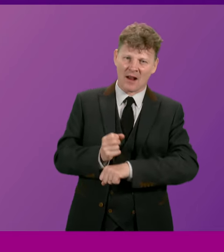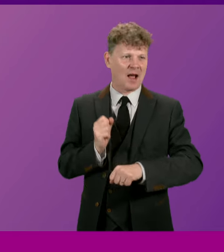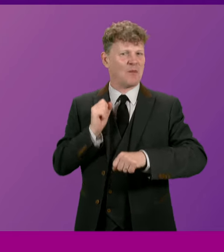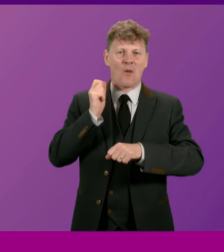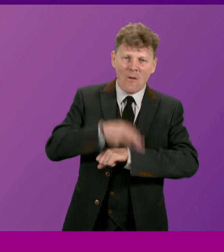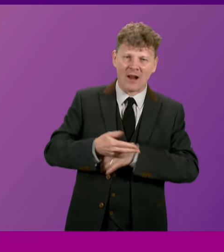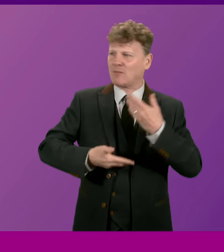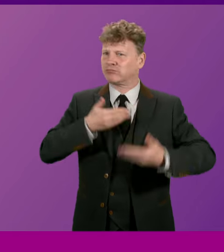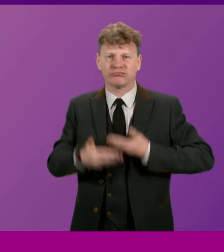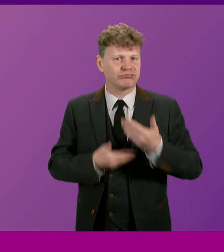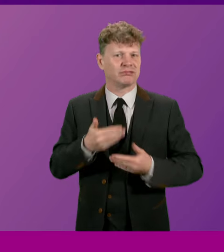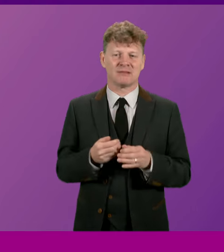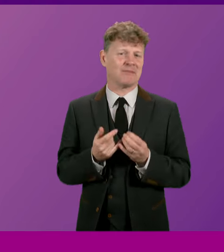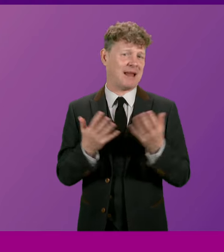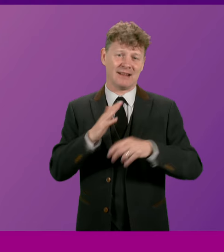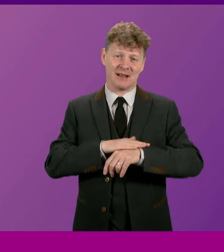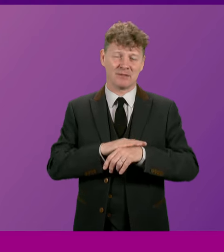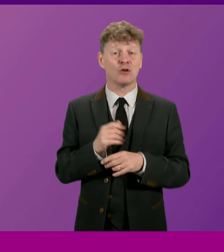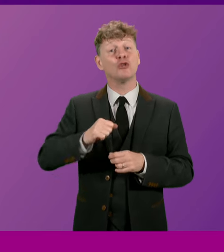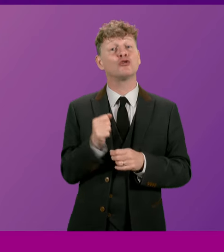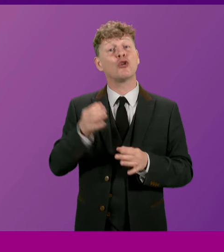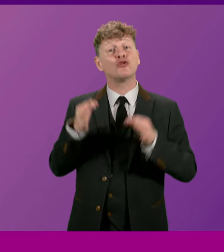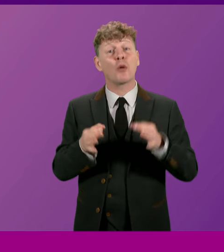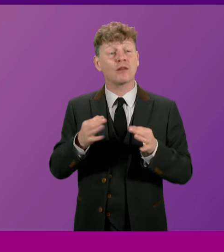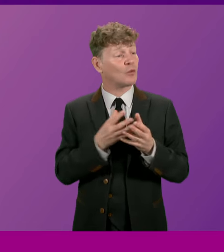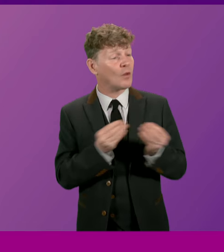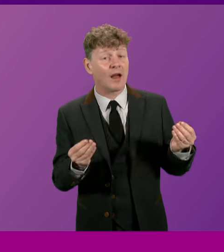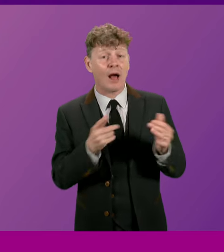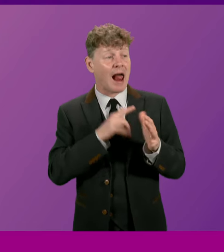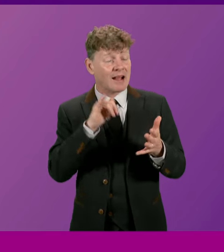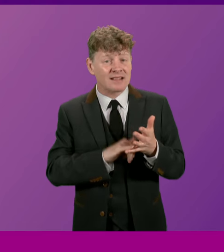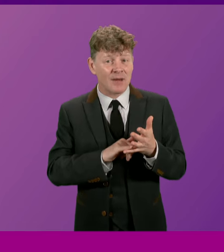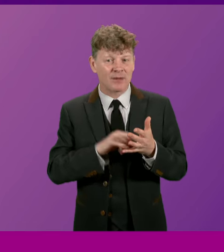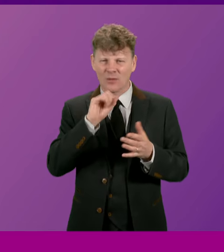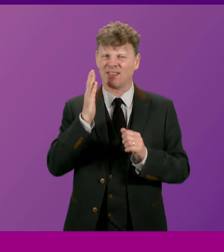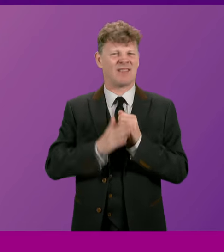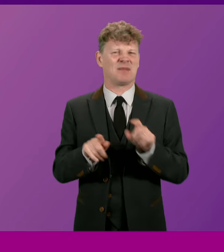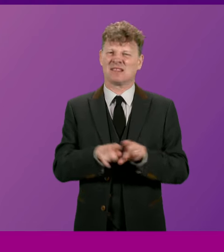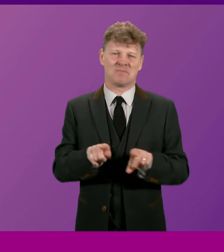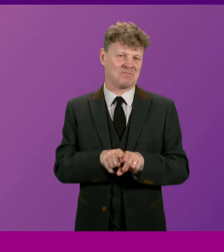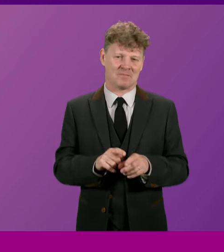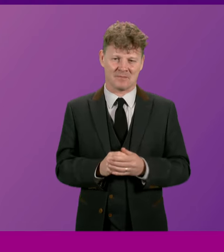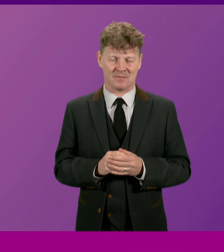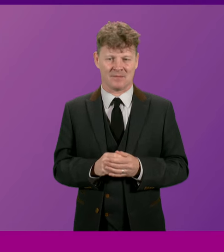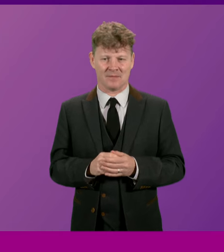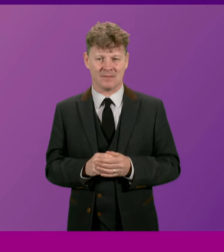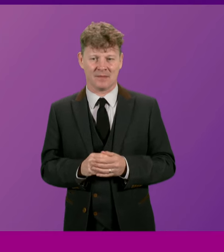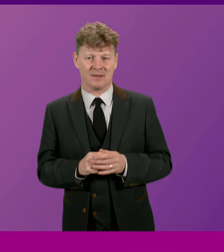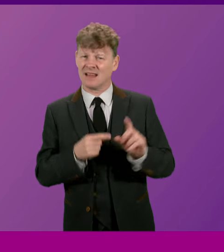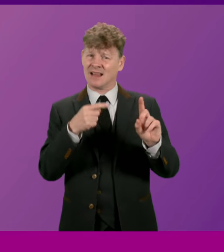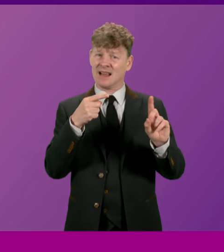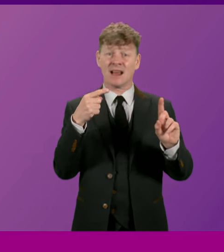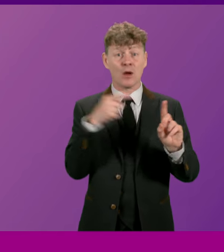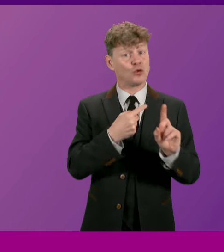again. For many of us, Scottish politics will never be the same without him. First and foremost, Alex was a